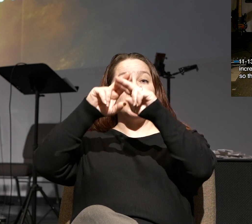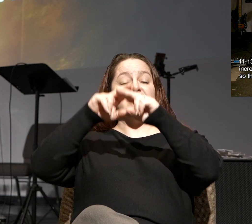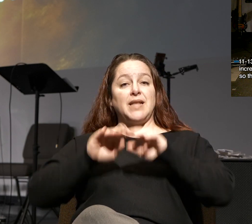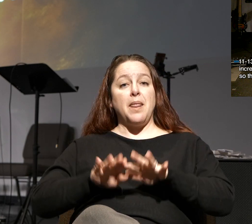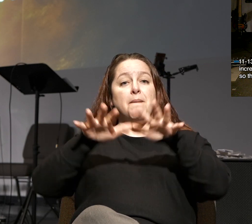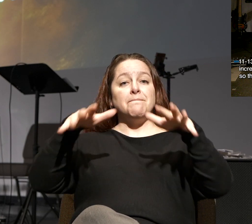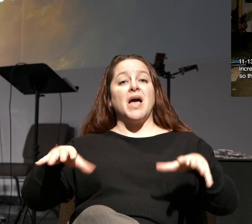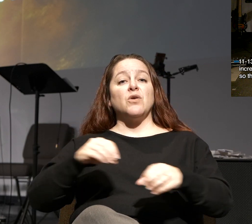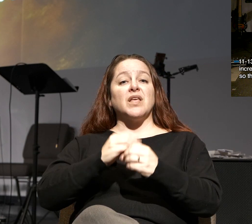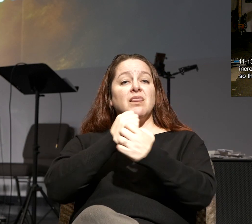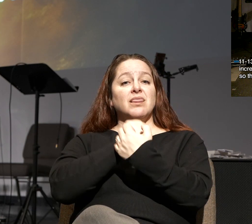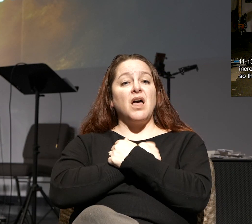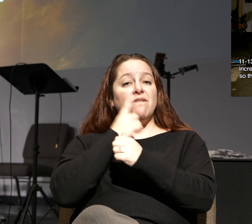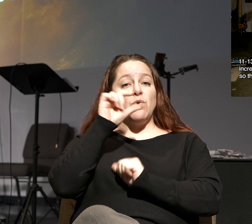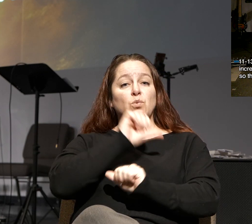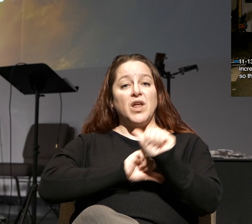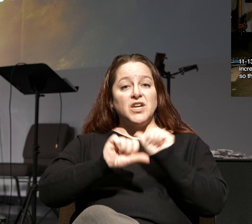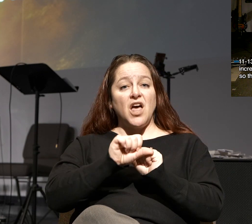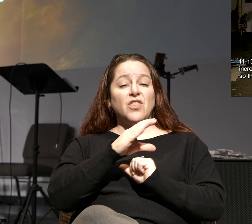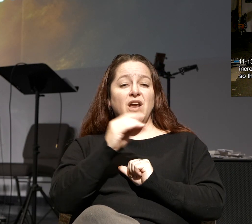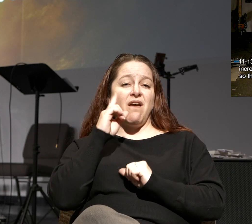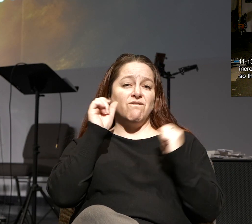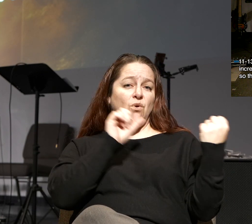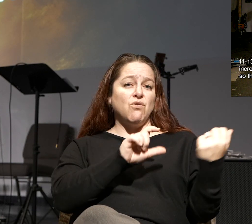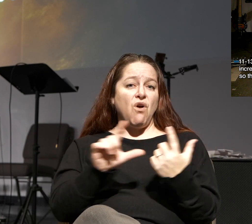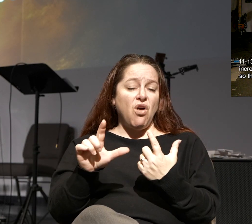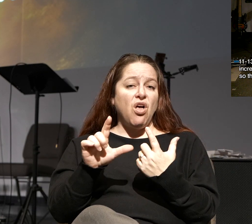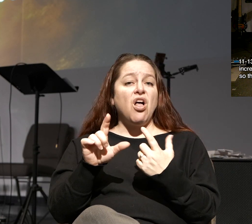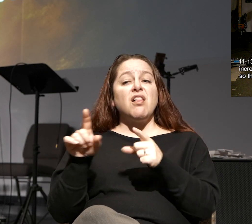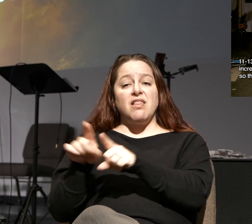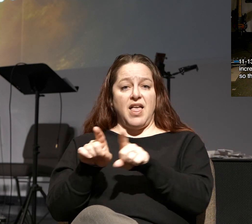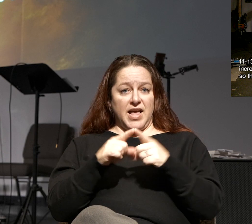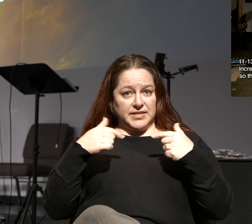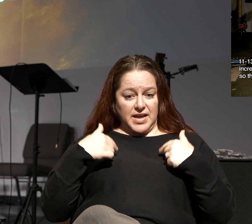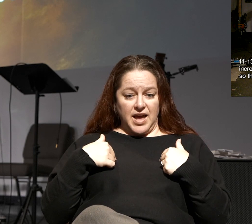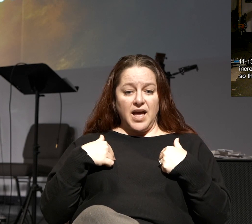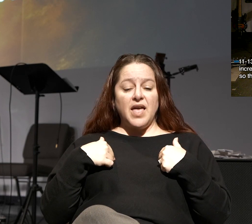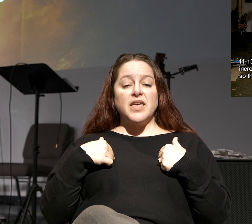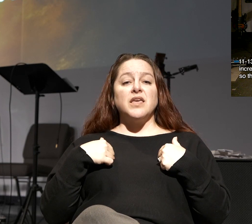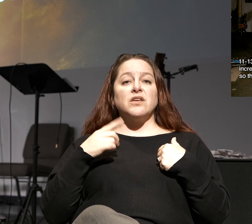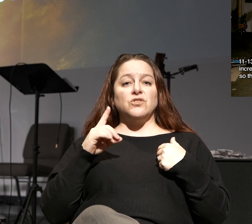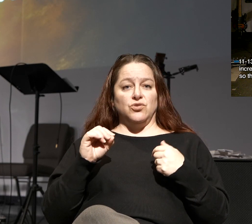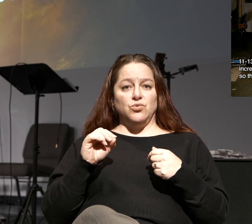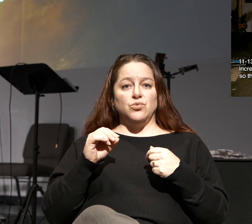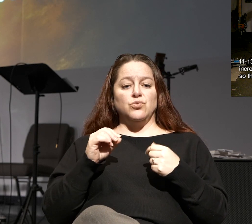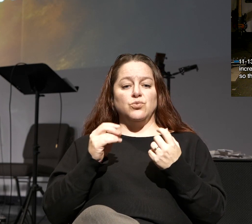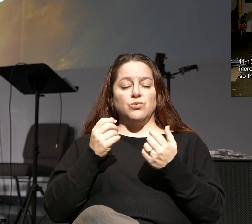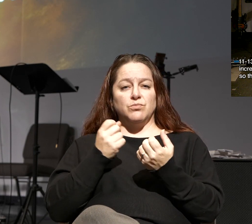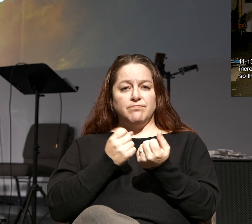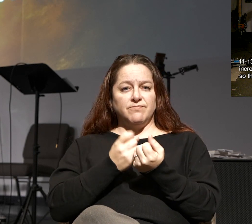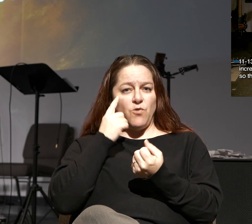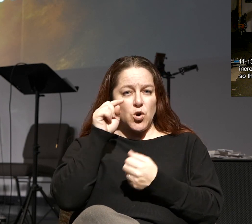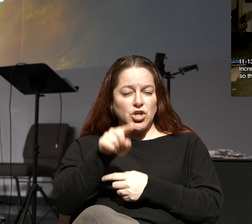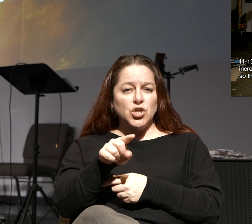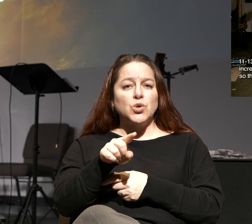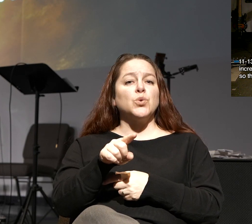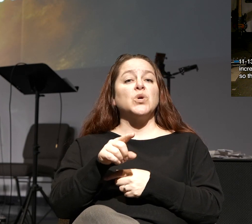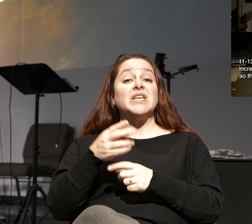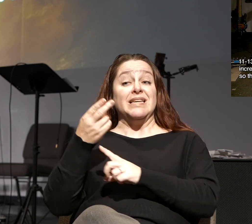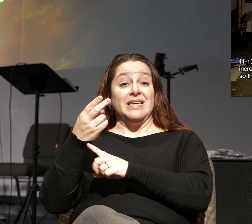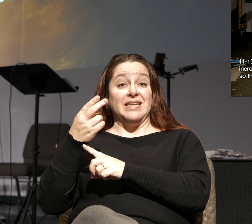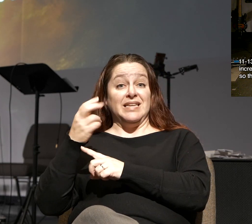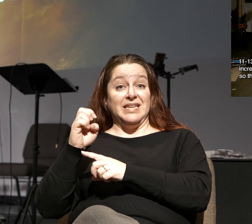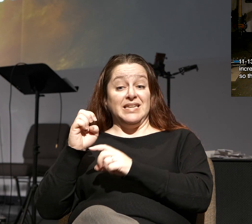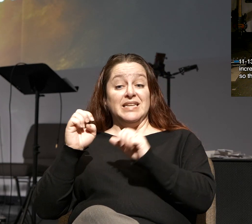abound in love for one another and for all as I, we do for you so that